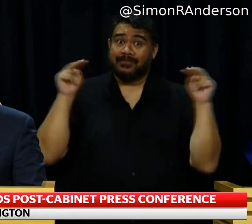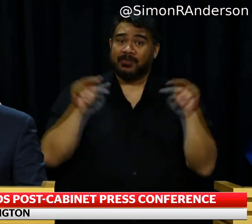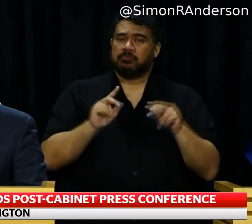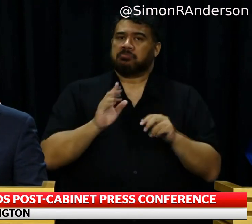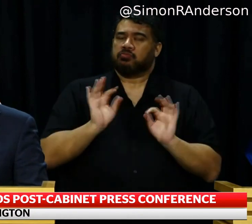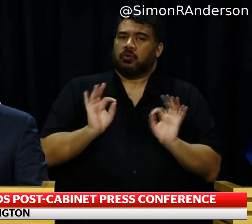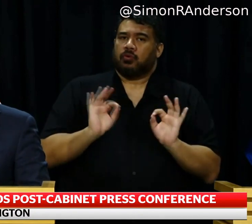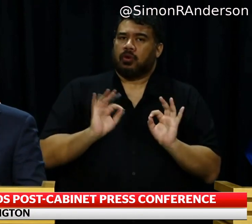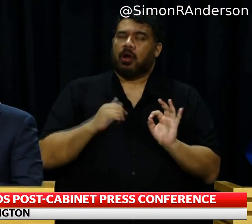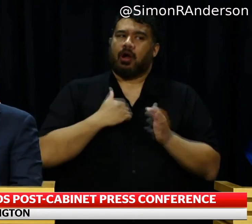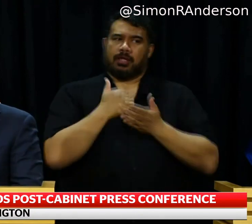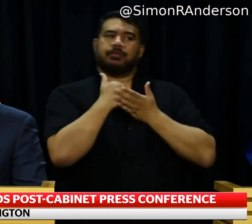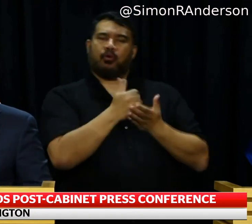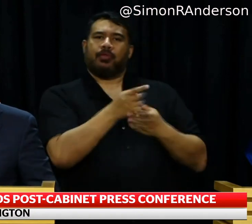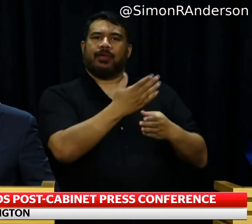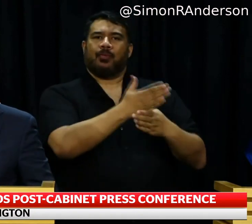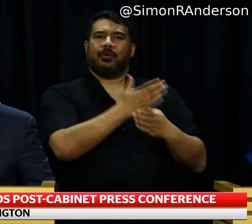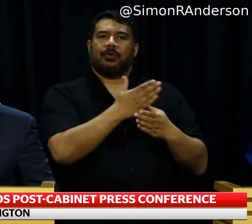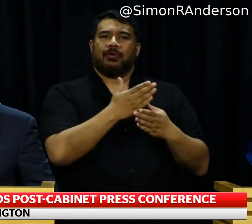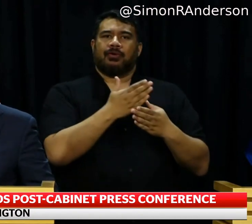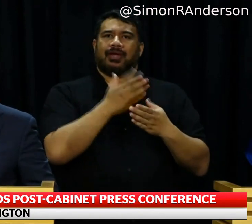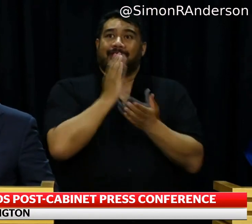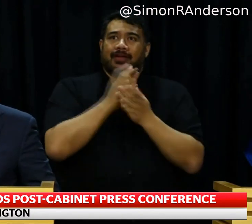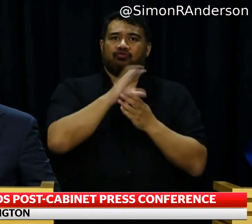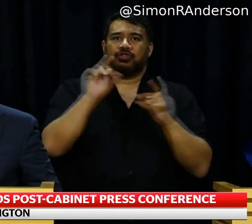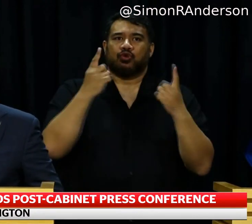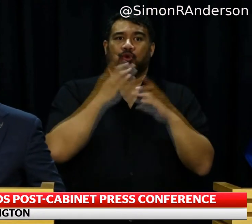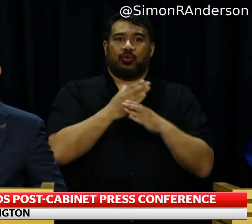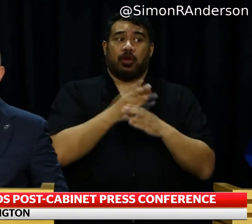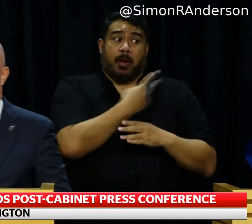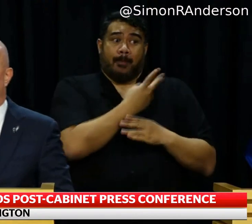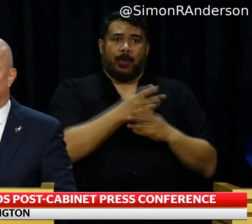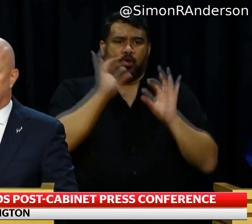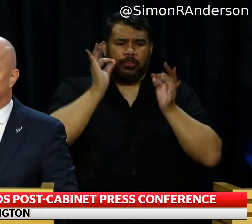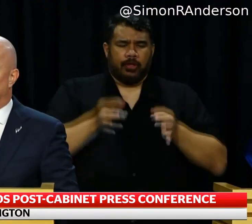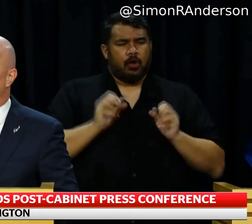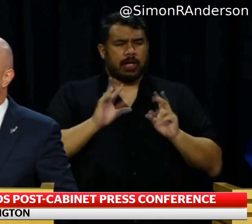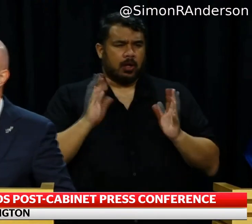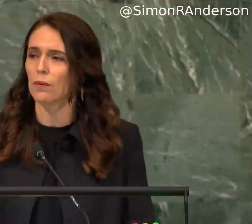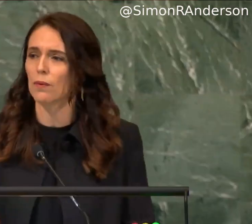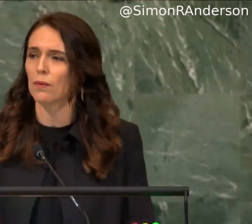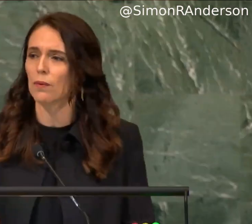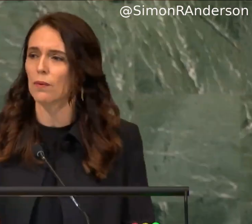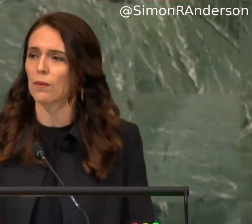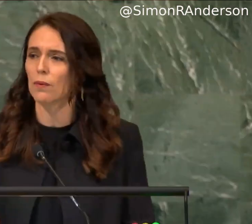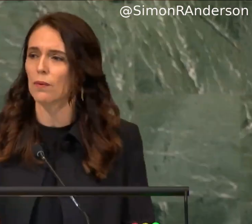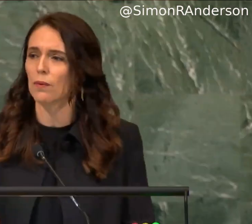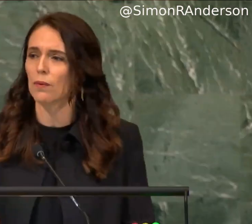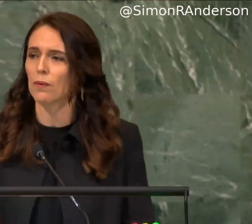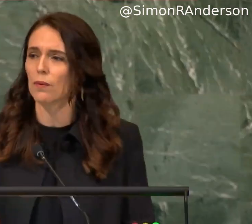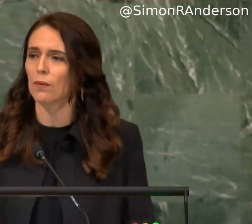supportive of her and her work there and the actual Christchurch call, we're just both asking the same question which is where does it go to next. Don't